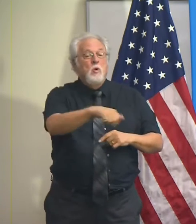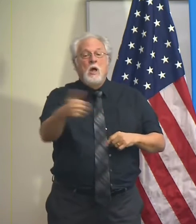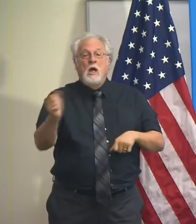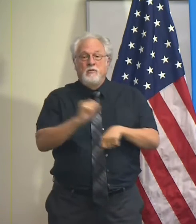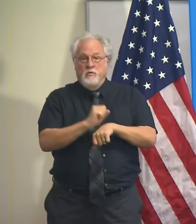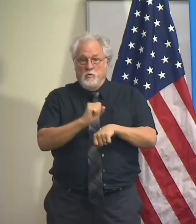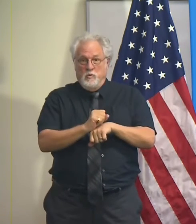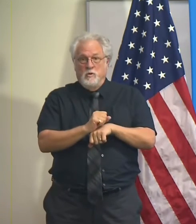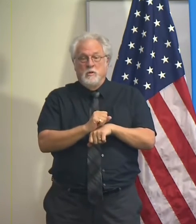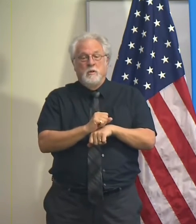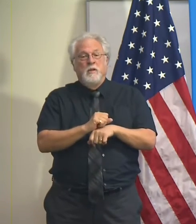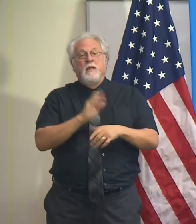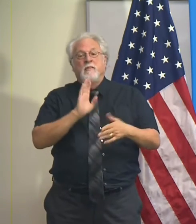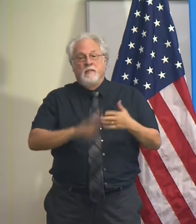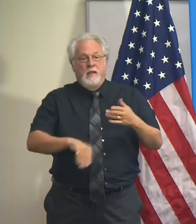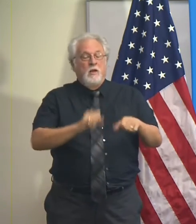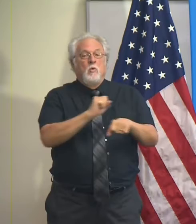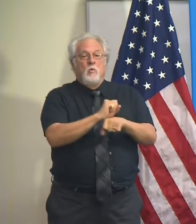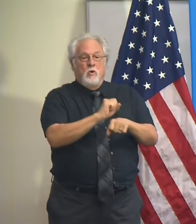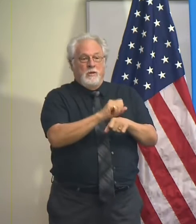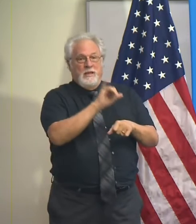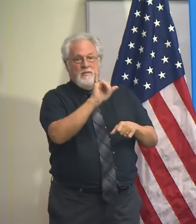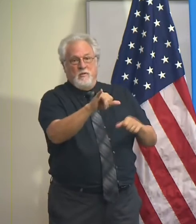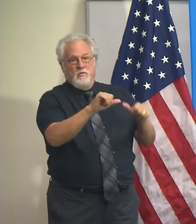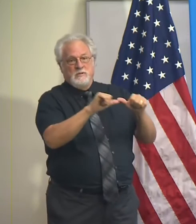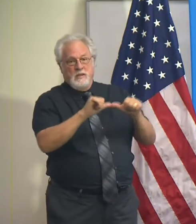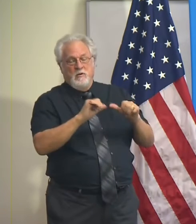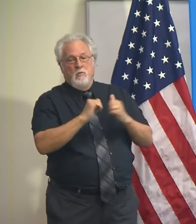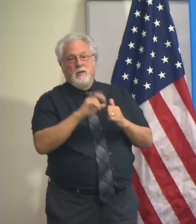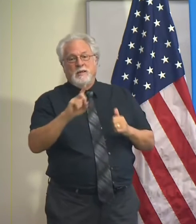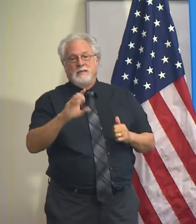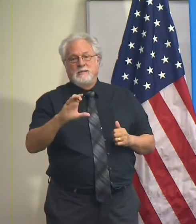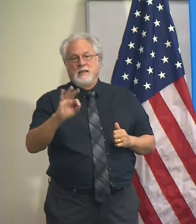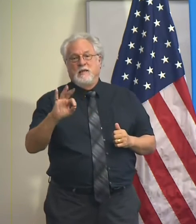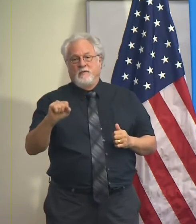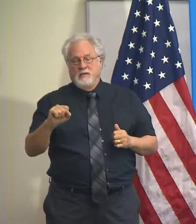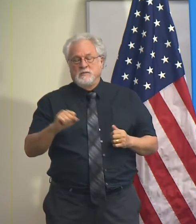as well as opposed to working those sites with DCFS.